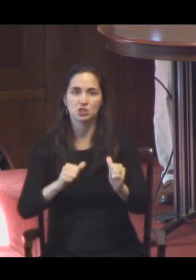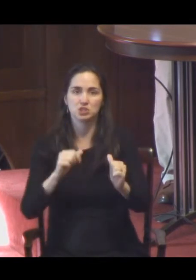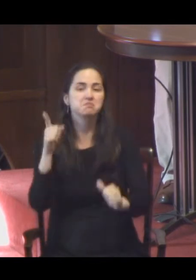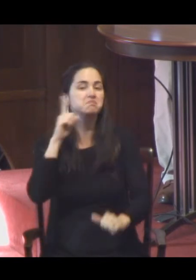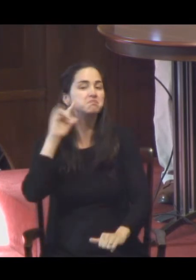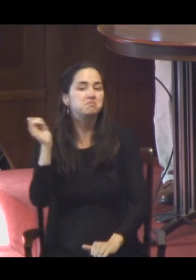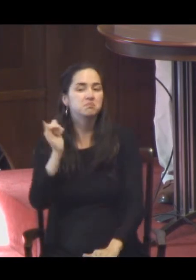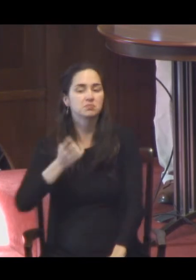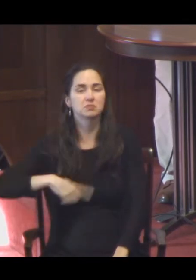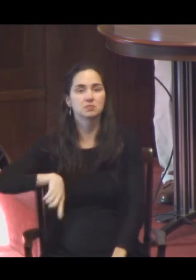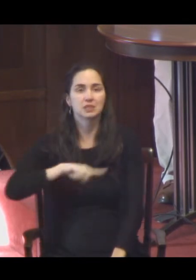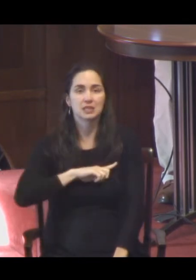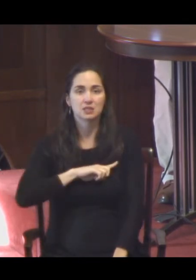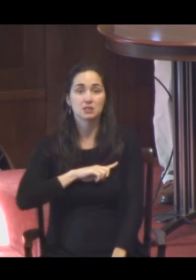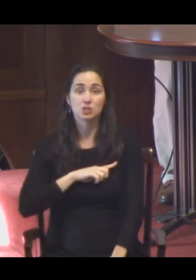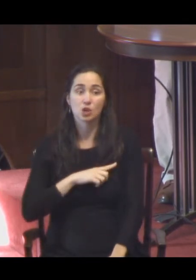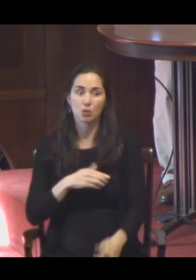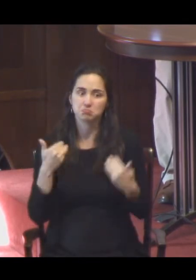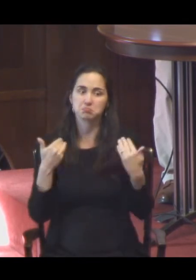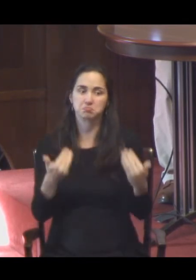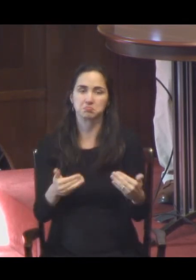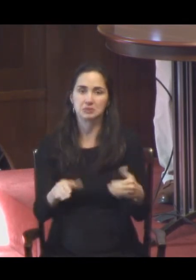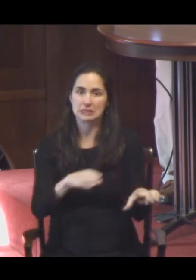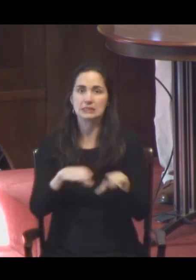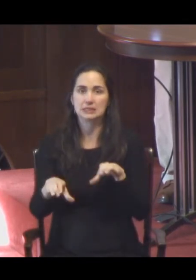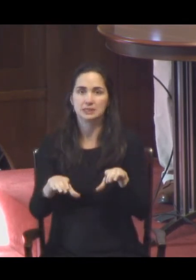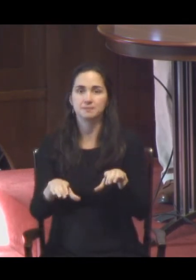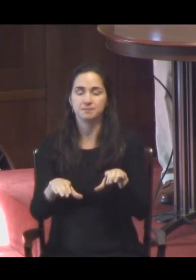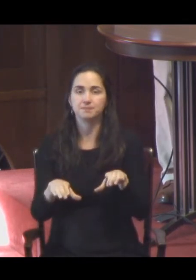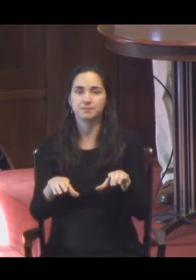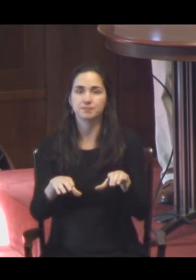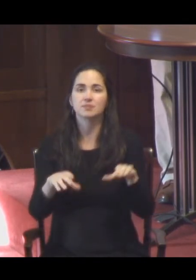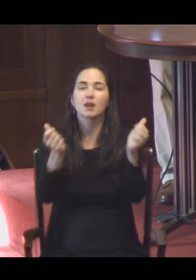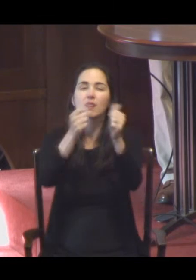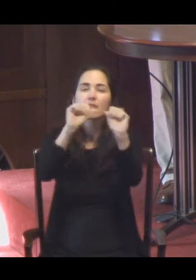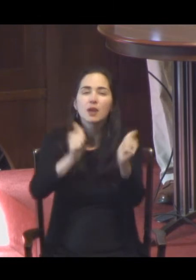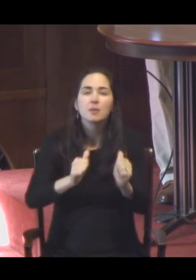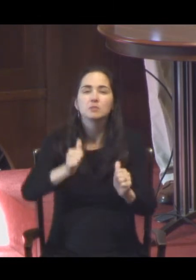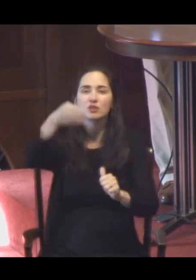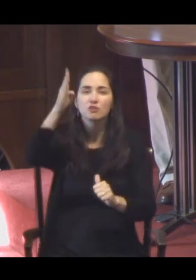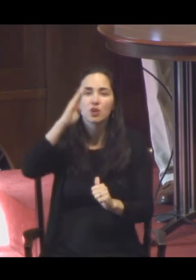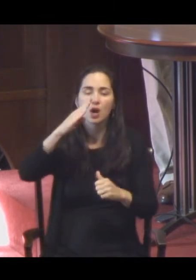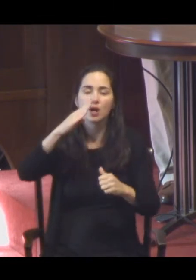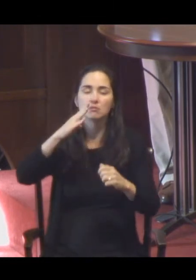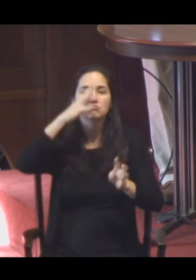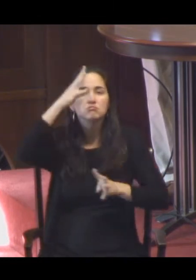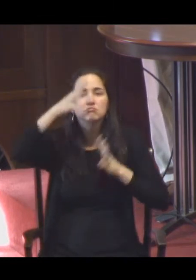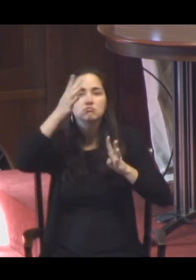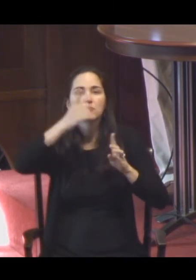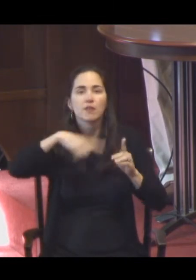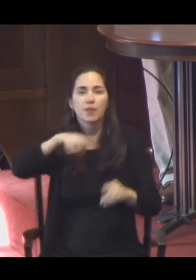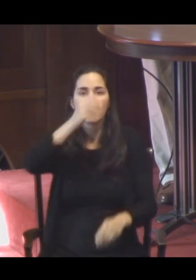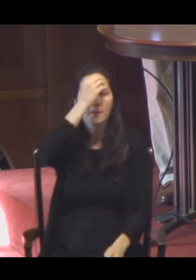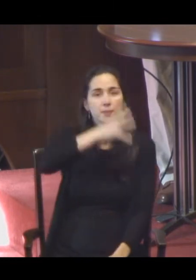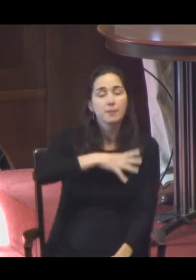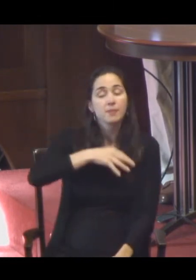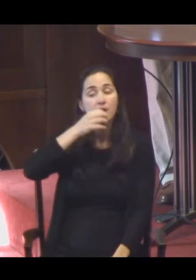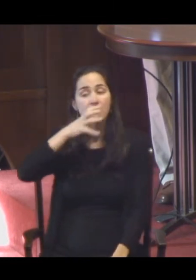in his own image. In the image of God, he created them. Male and female, he created